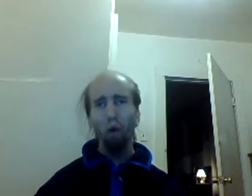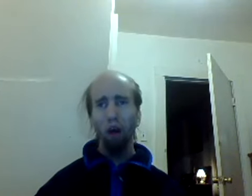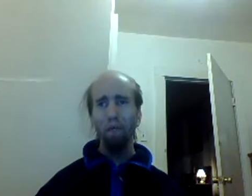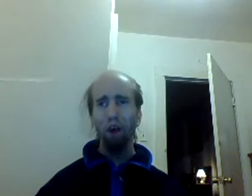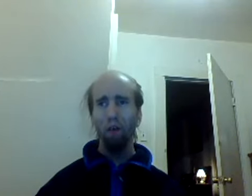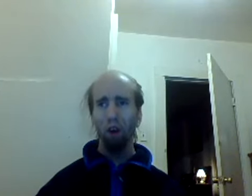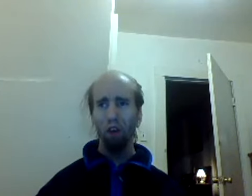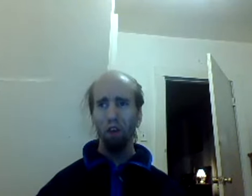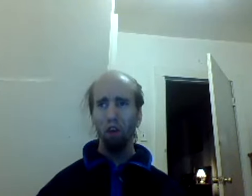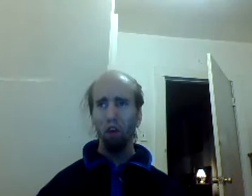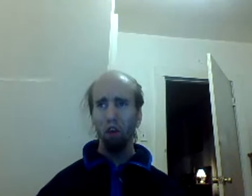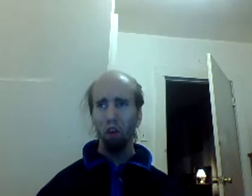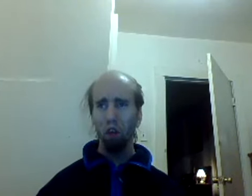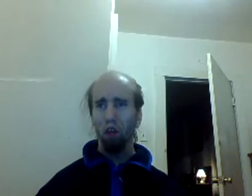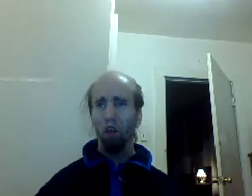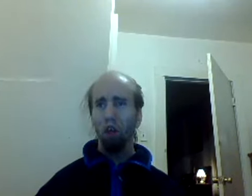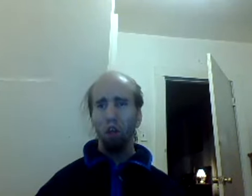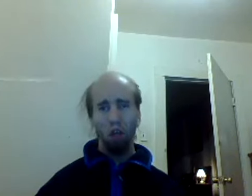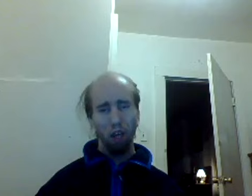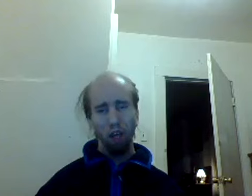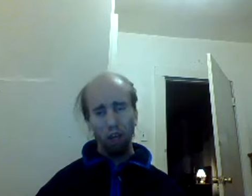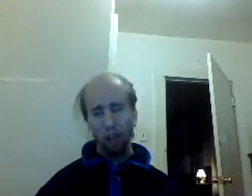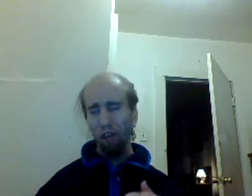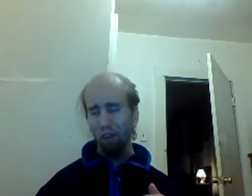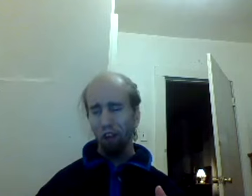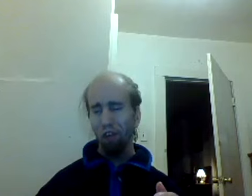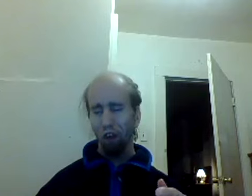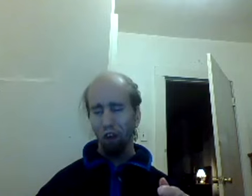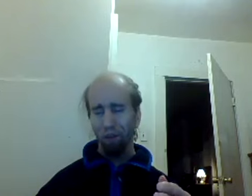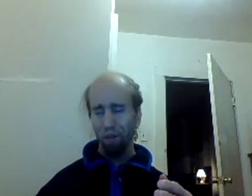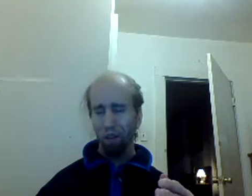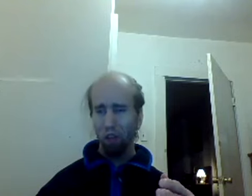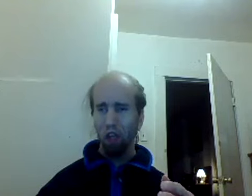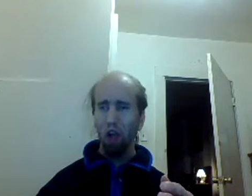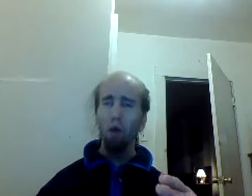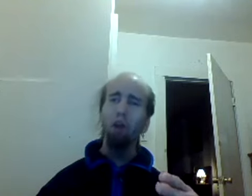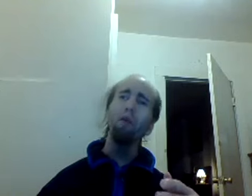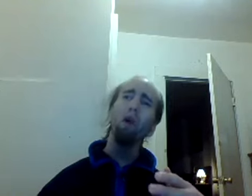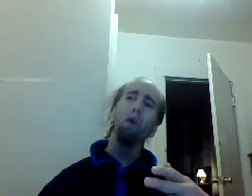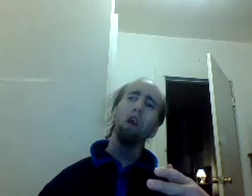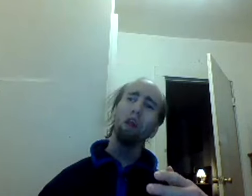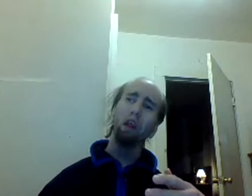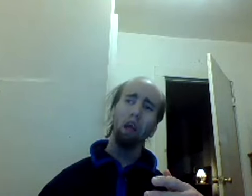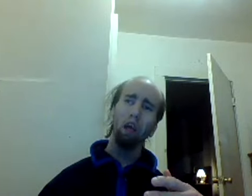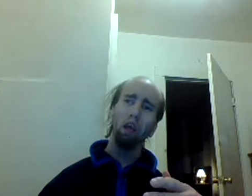what I meant was in that sense of you know you know nothing